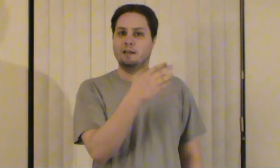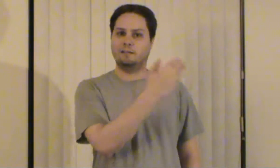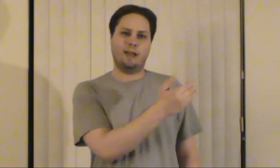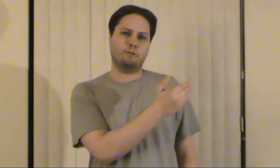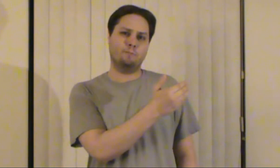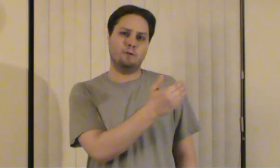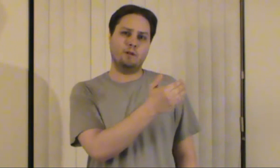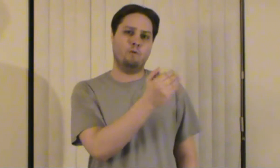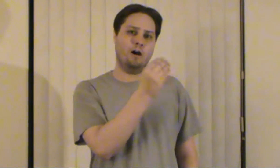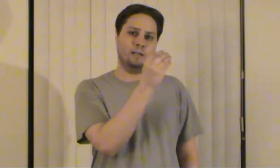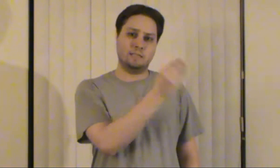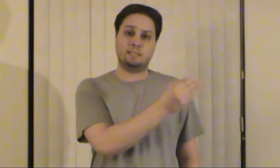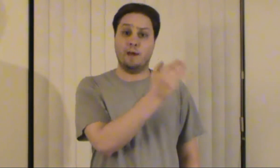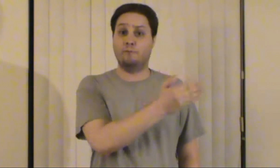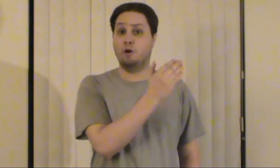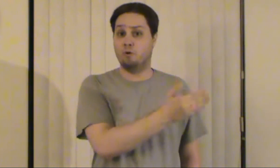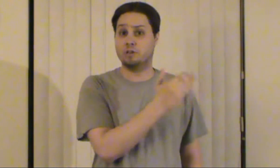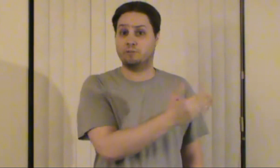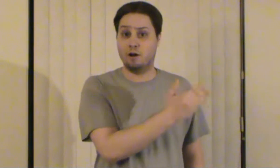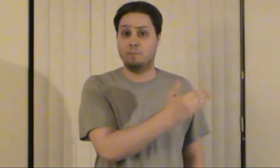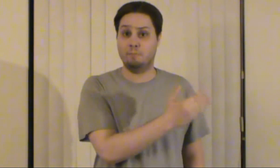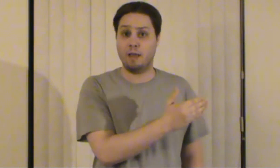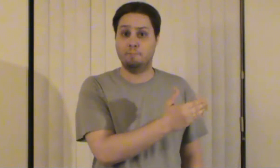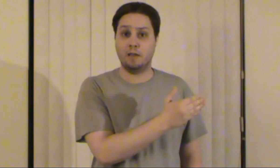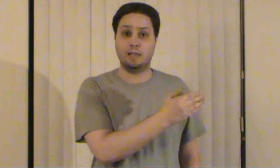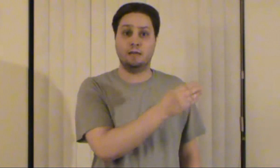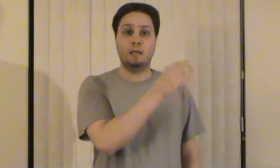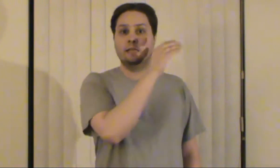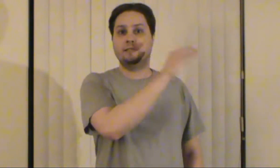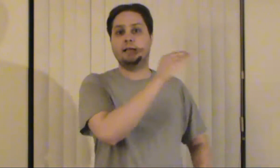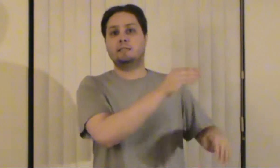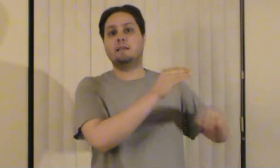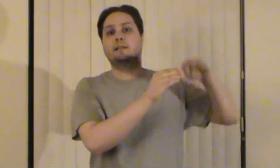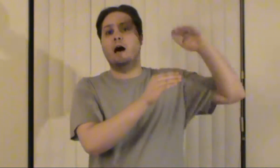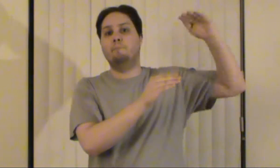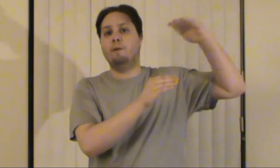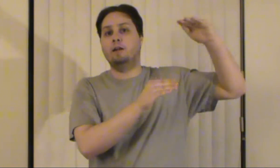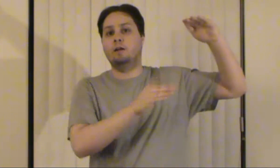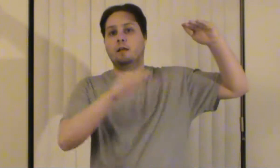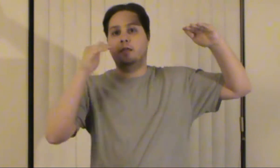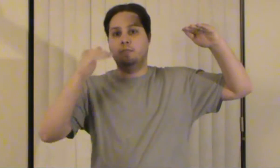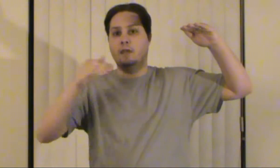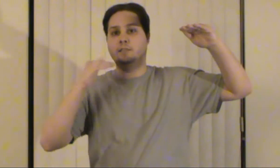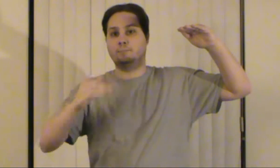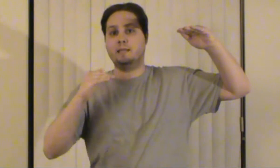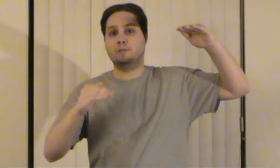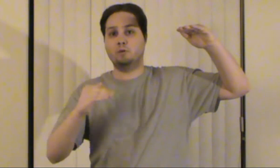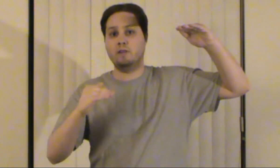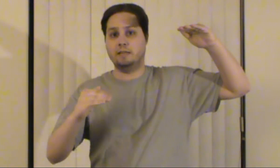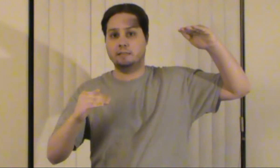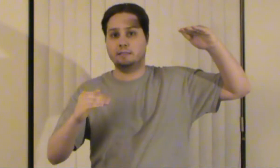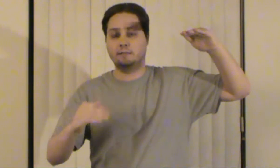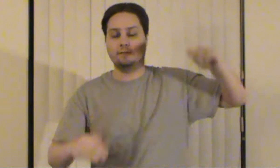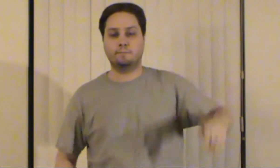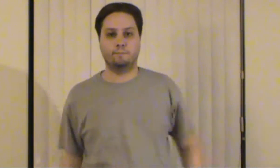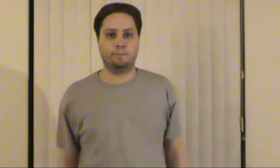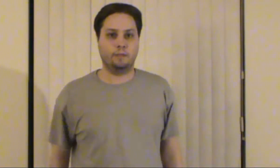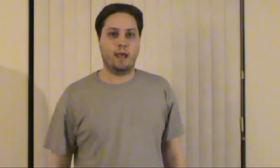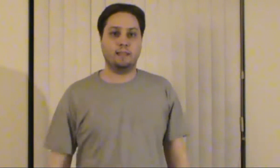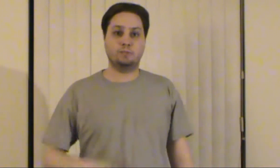collateral beauty while is definitely a worse film in my opinion does things a lot better than the space between us at